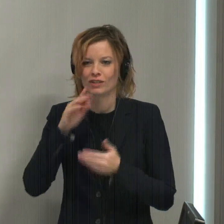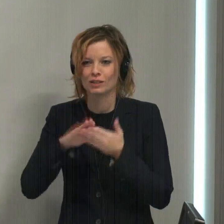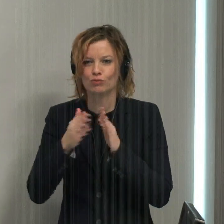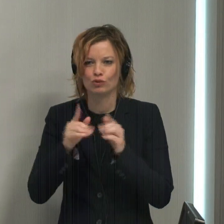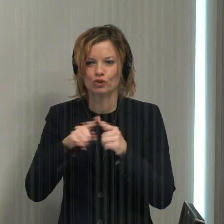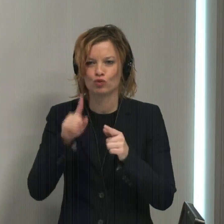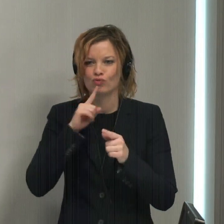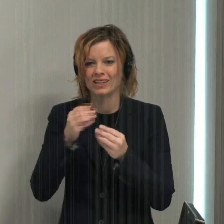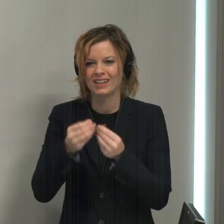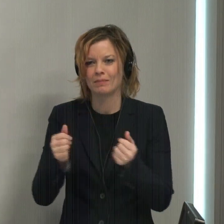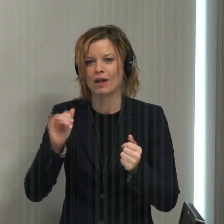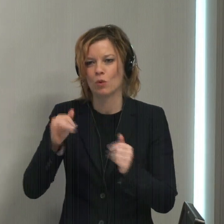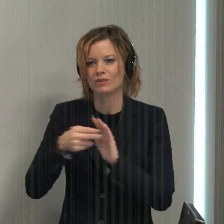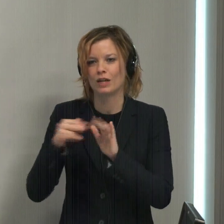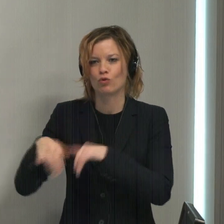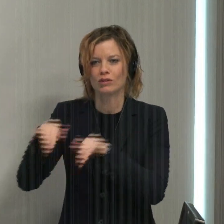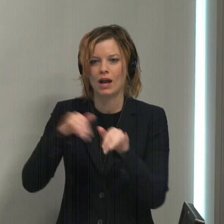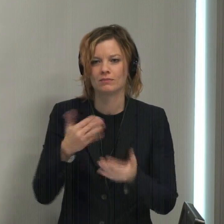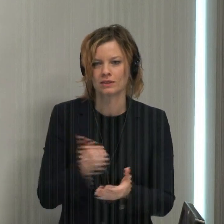eliminate stereotypes?